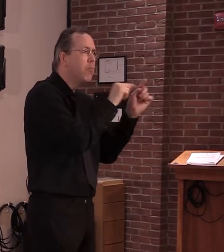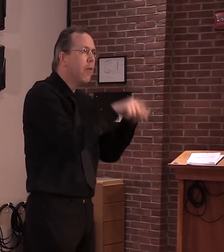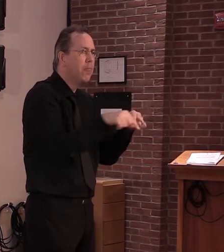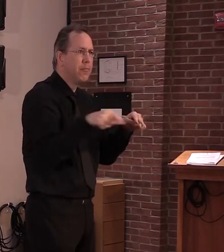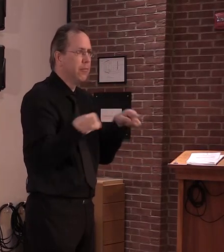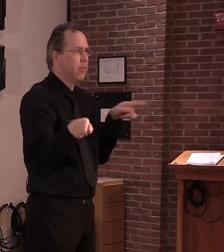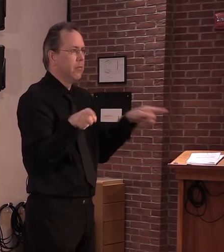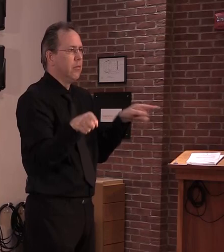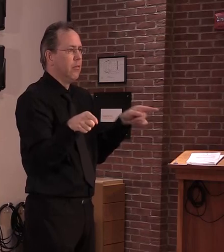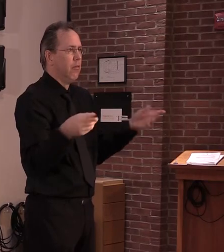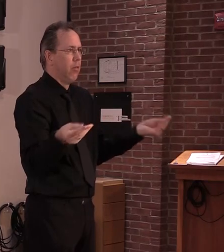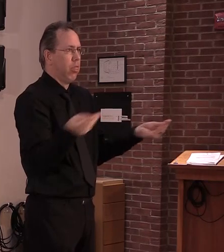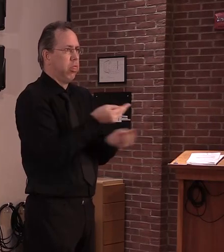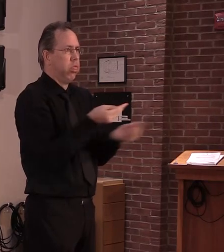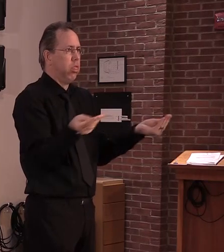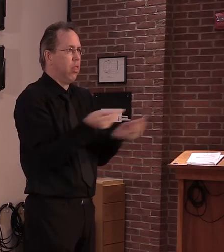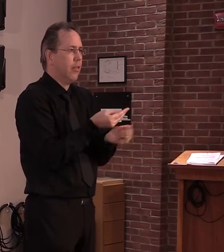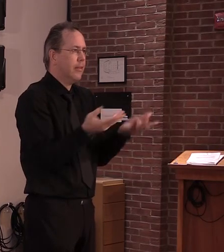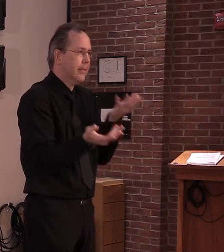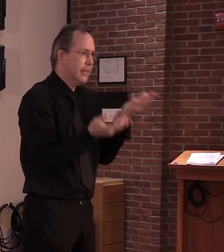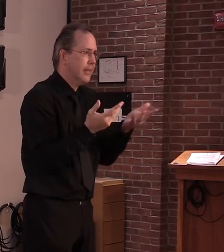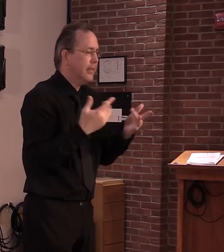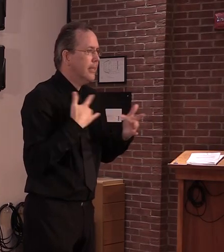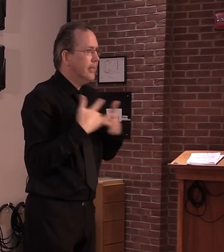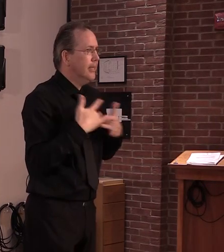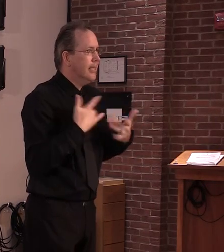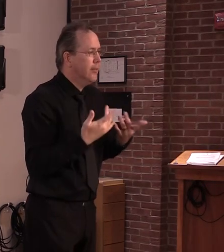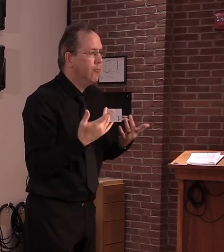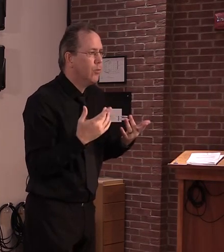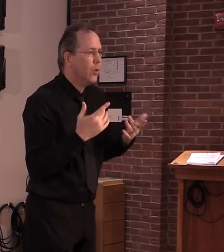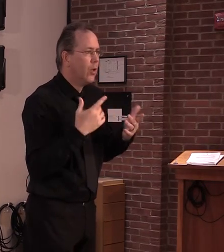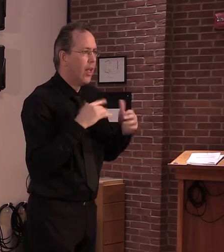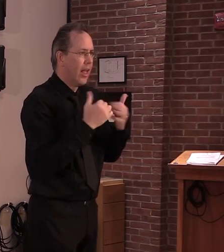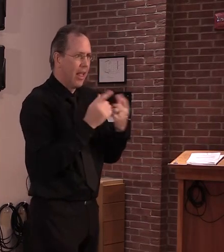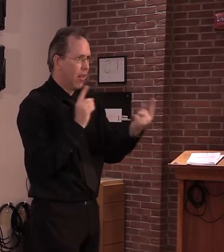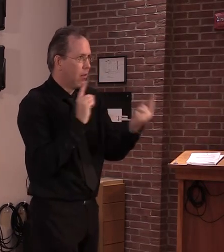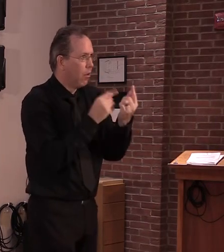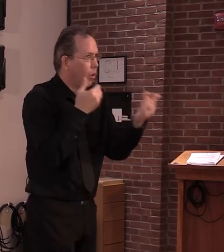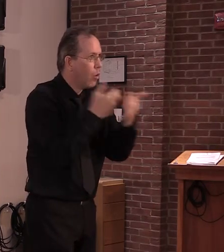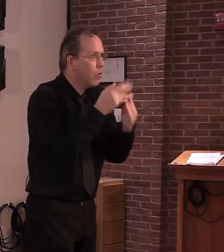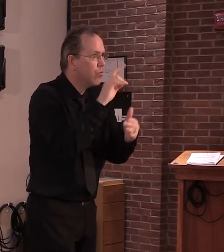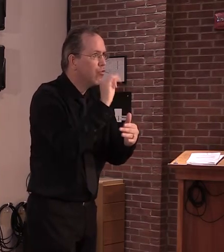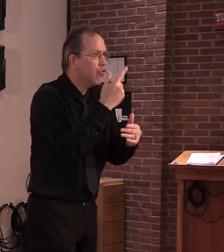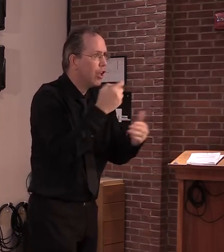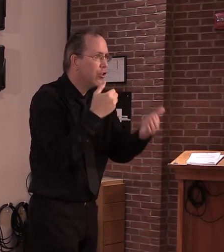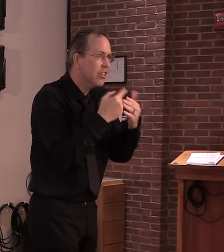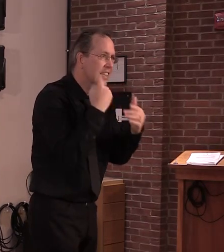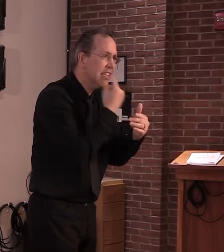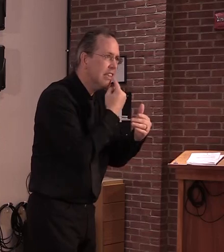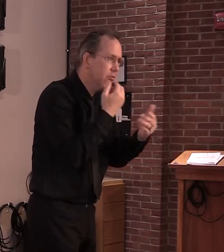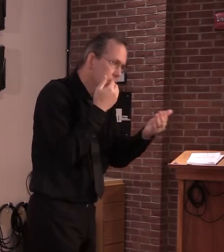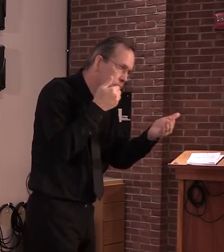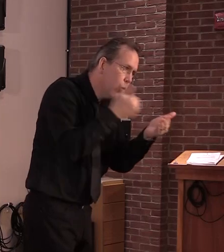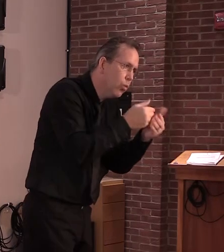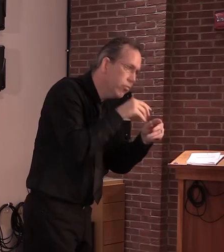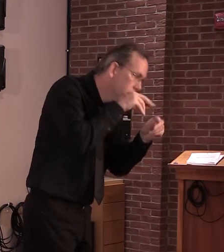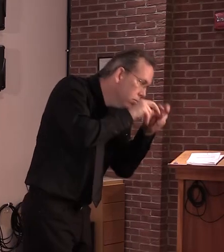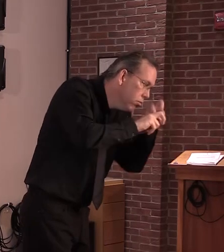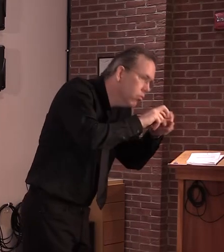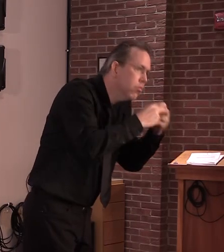This is very close contact with the mouth. And we want to make sure